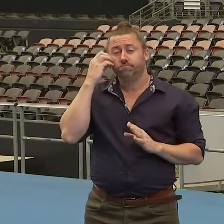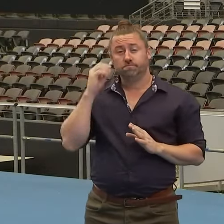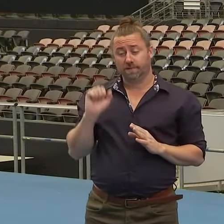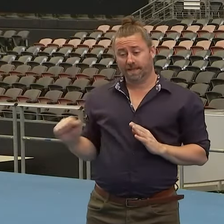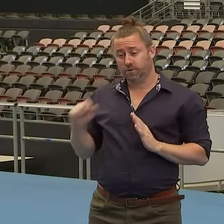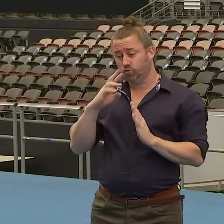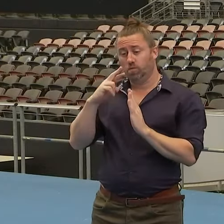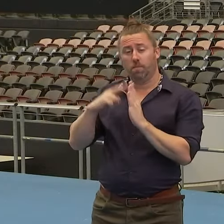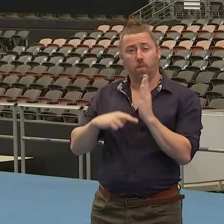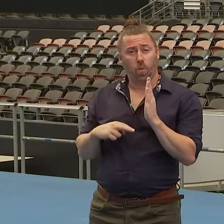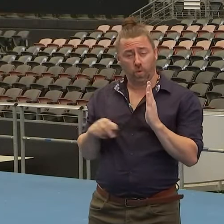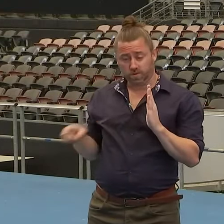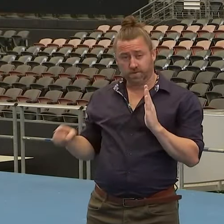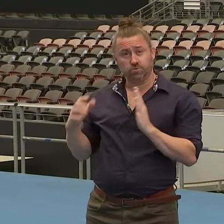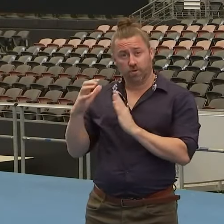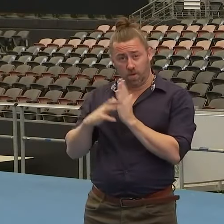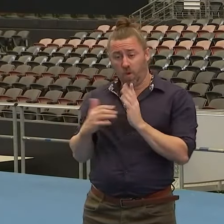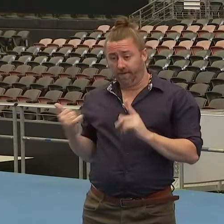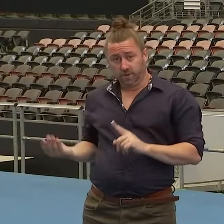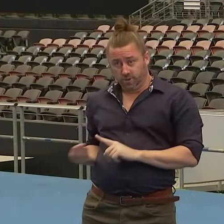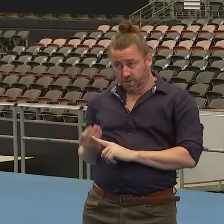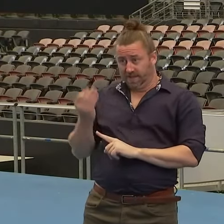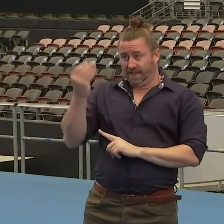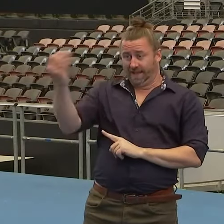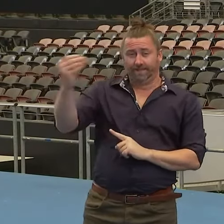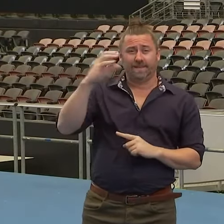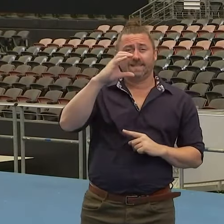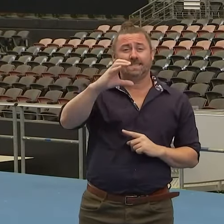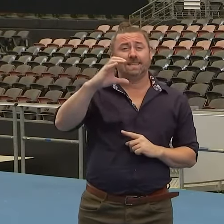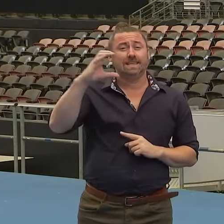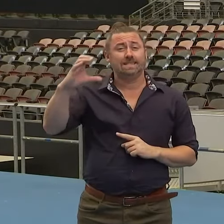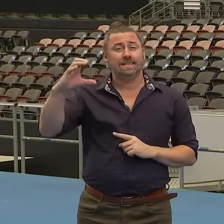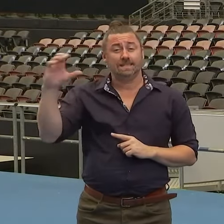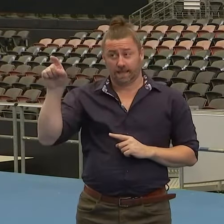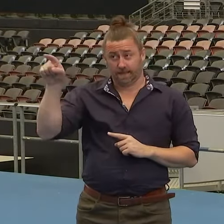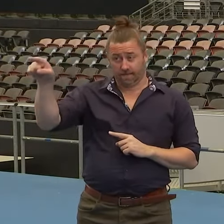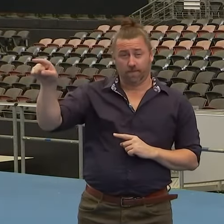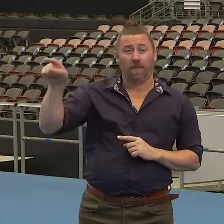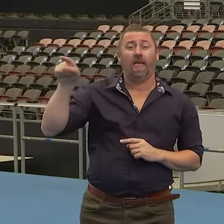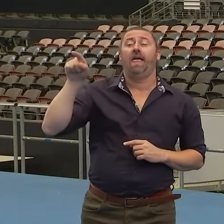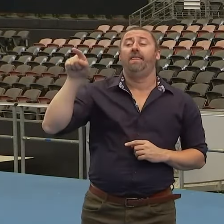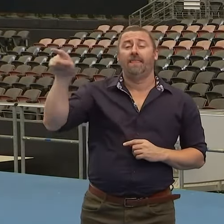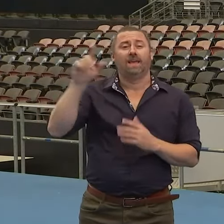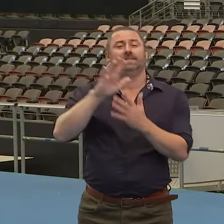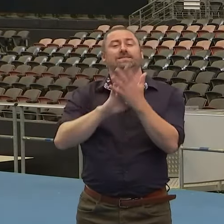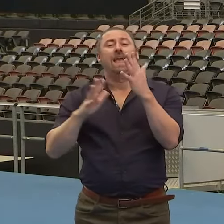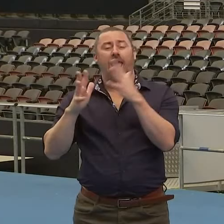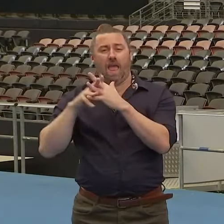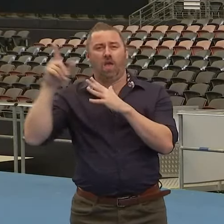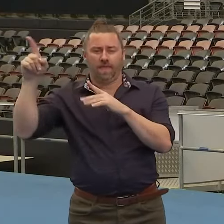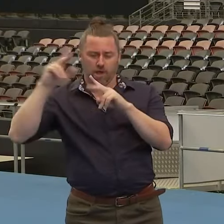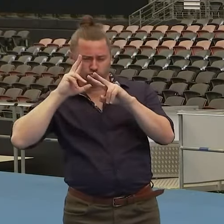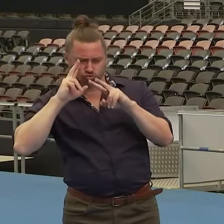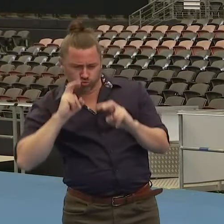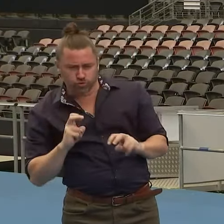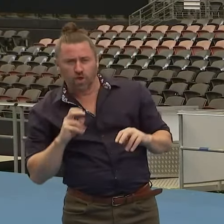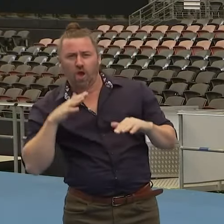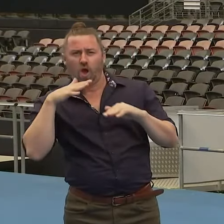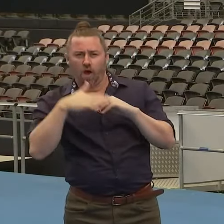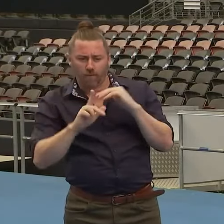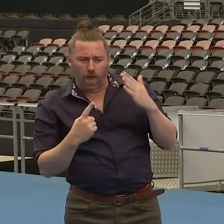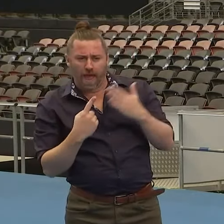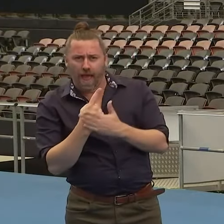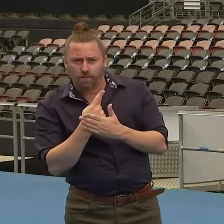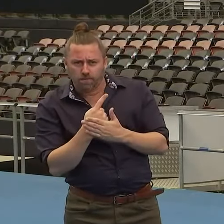is that report was referred to the triple C, which was basically the foundation of their inquiry into those